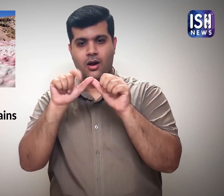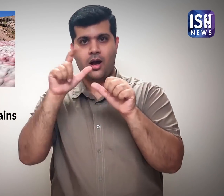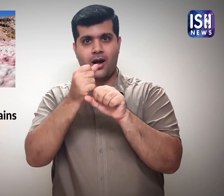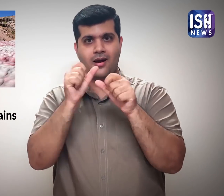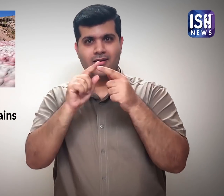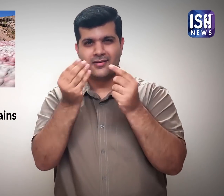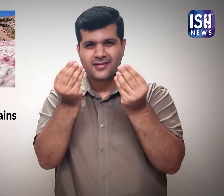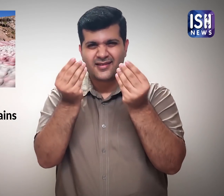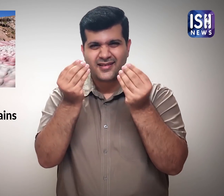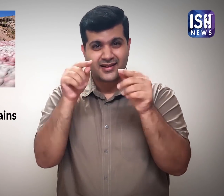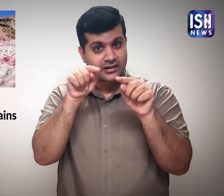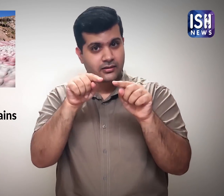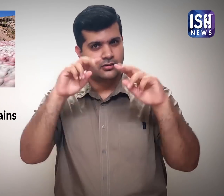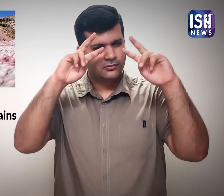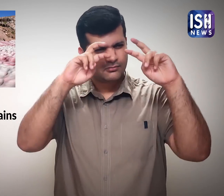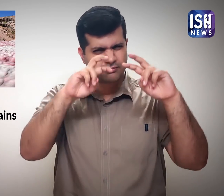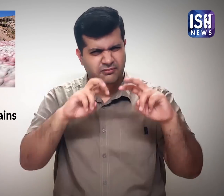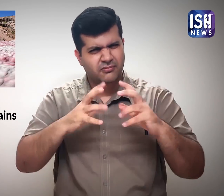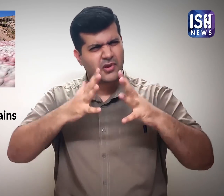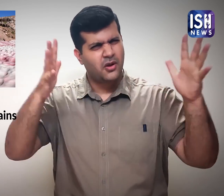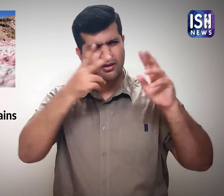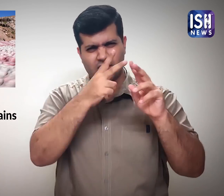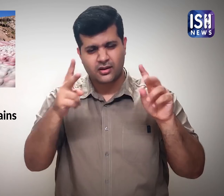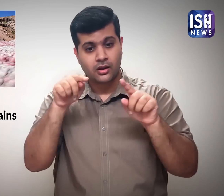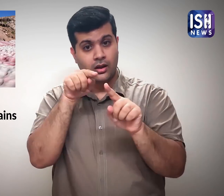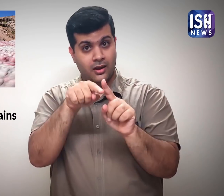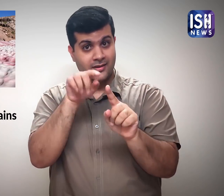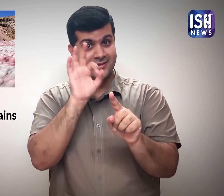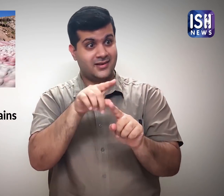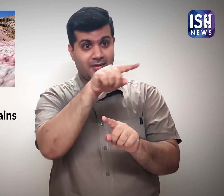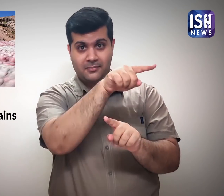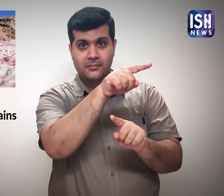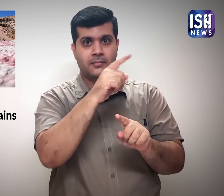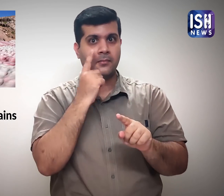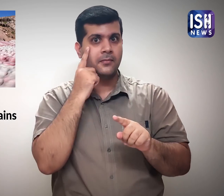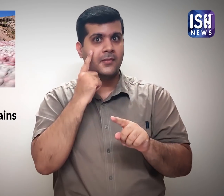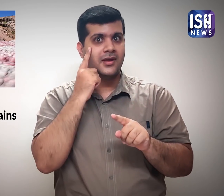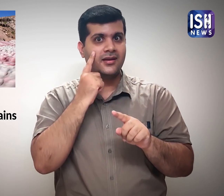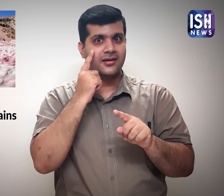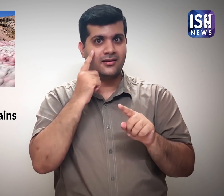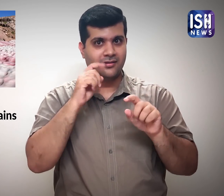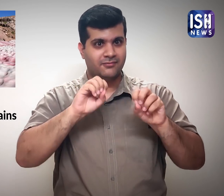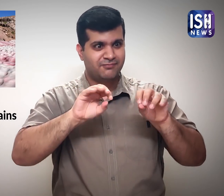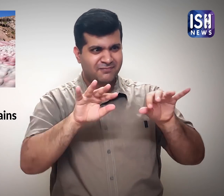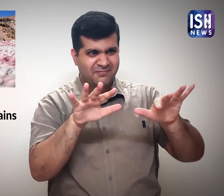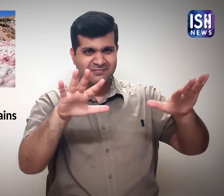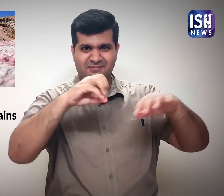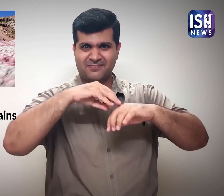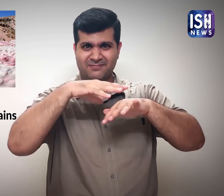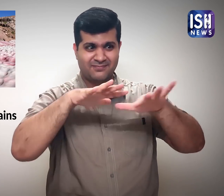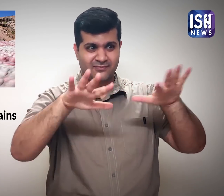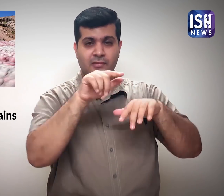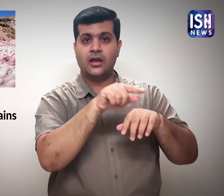After researching, they found that the name of the algae that turned the snow pink is